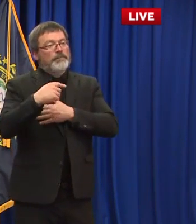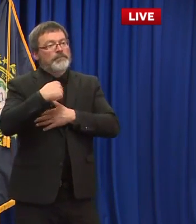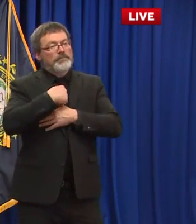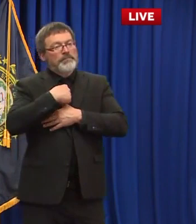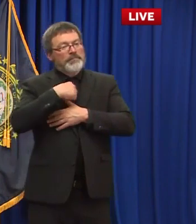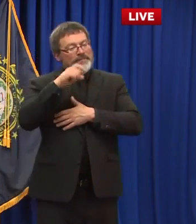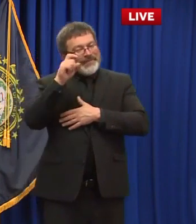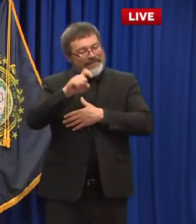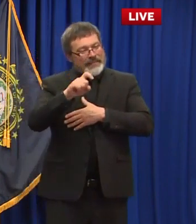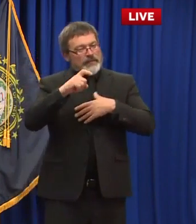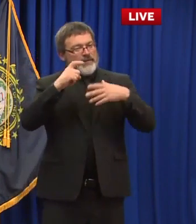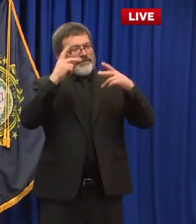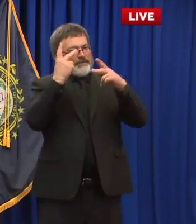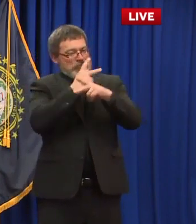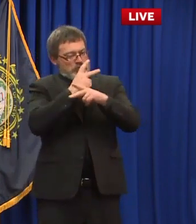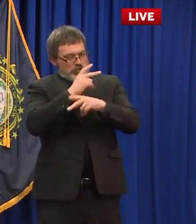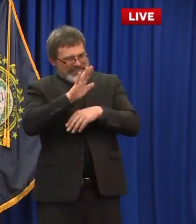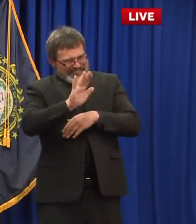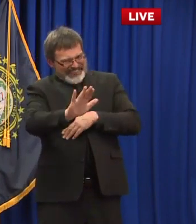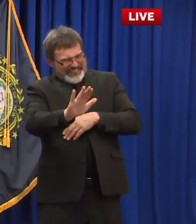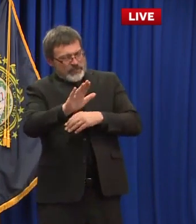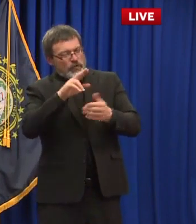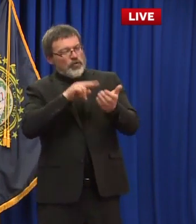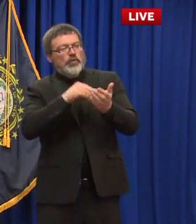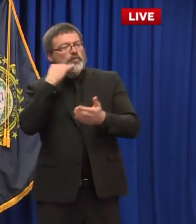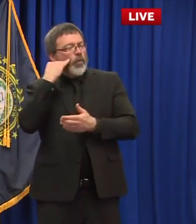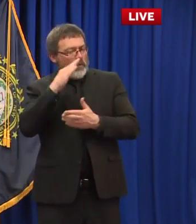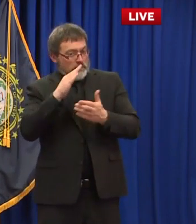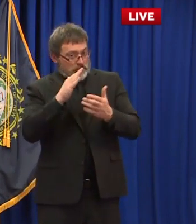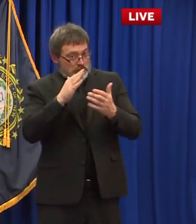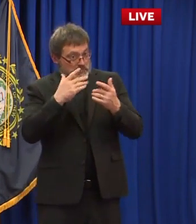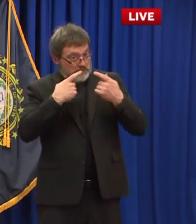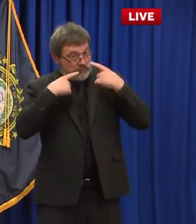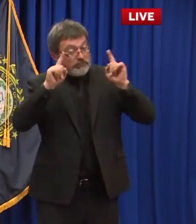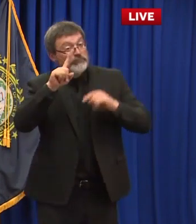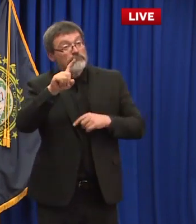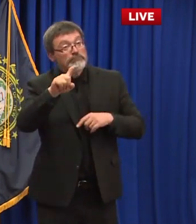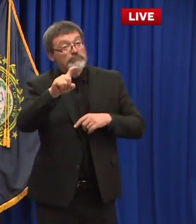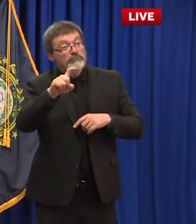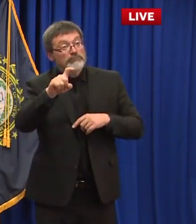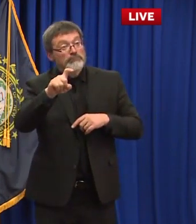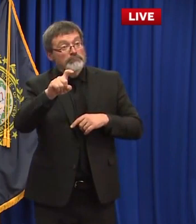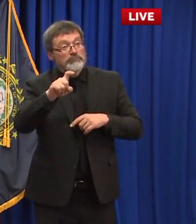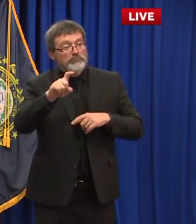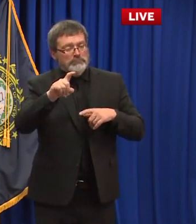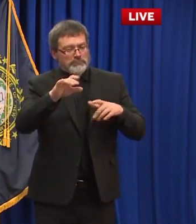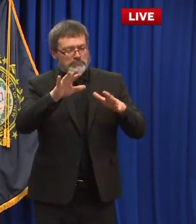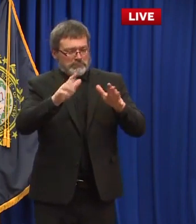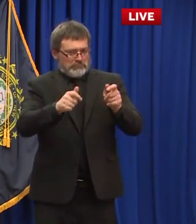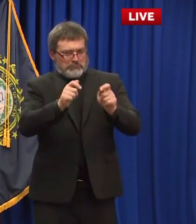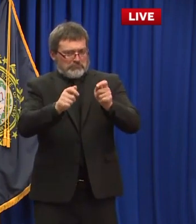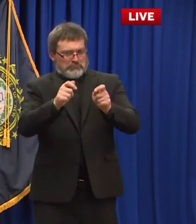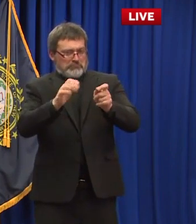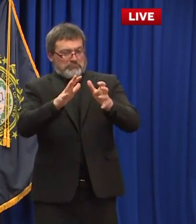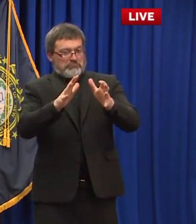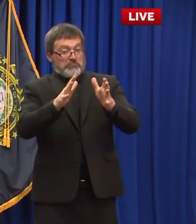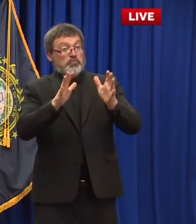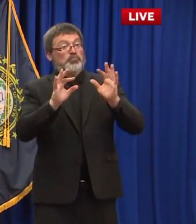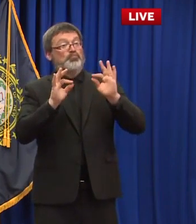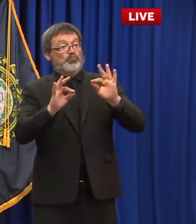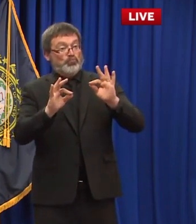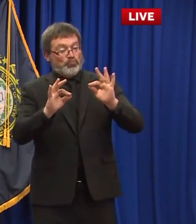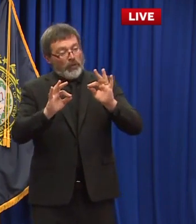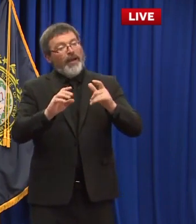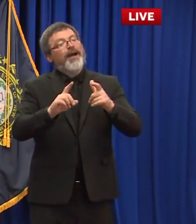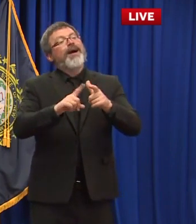perfect it we want to make it uh so that we worked out any bugs uh related to it once we do that and we get